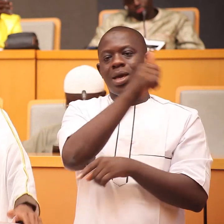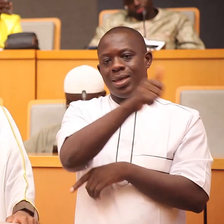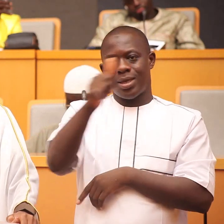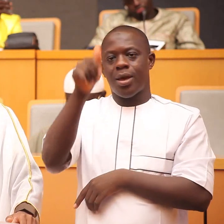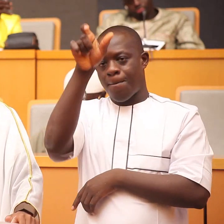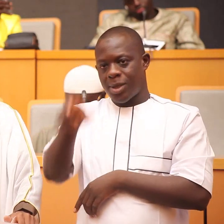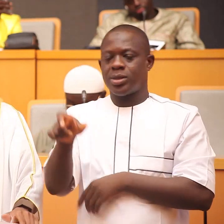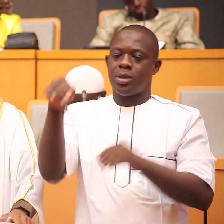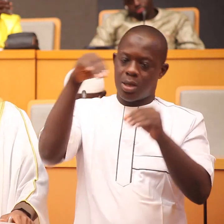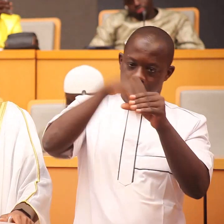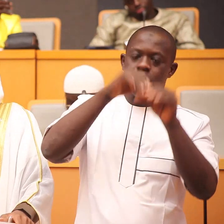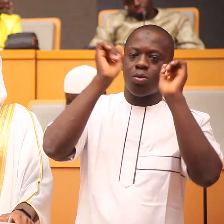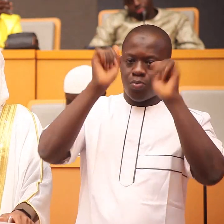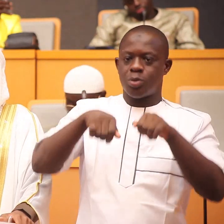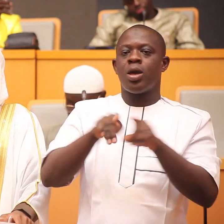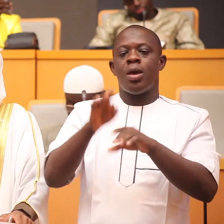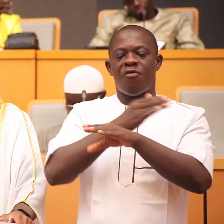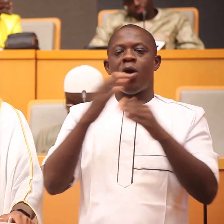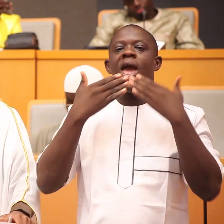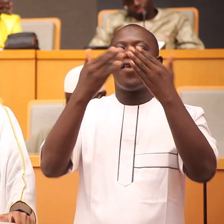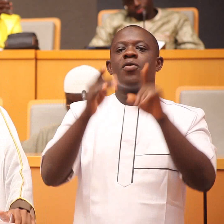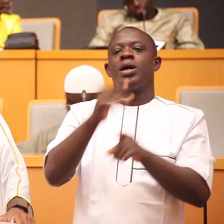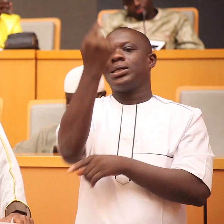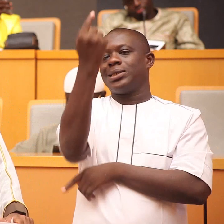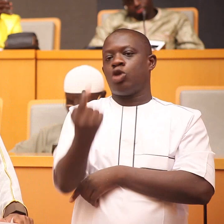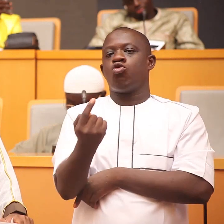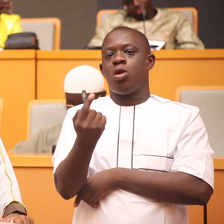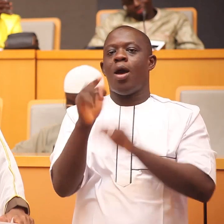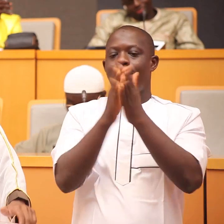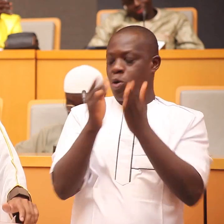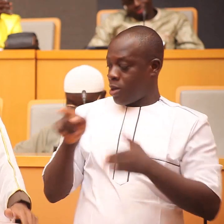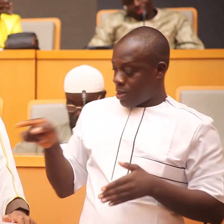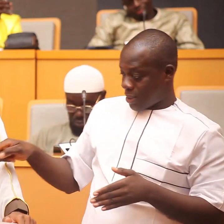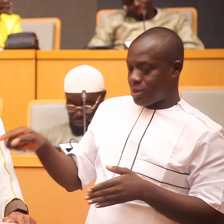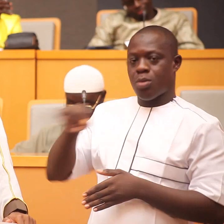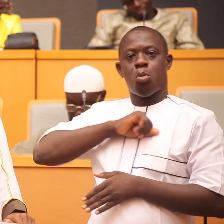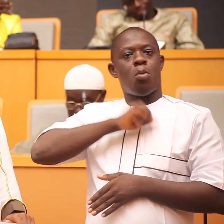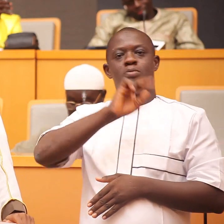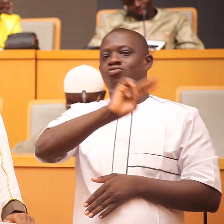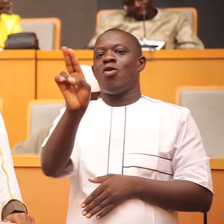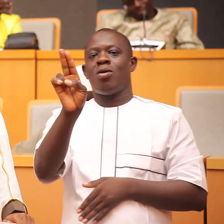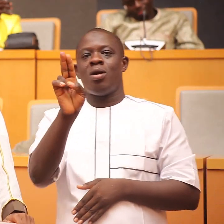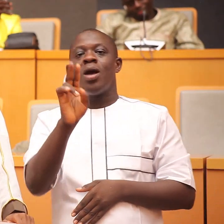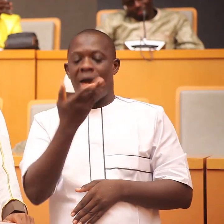be included I used to tell the bachelors that this book is not for you one of my friends he is not married